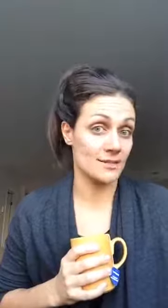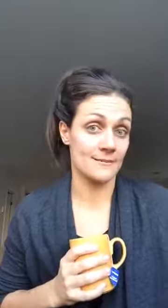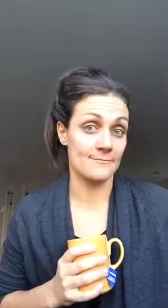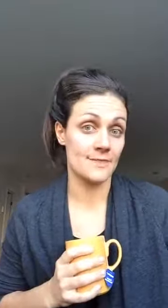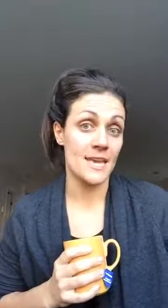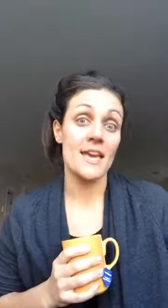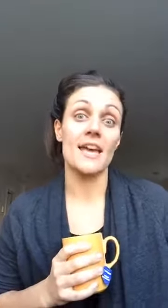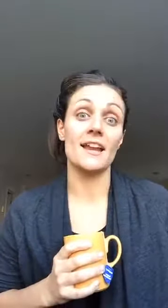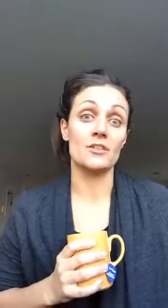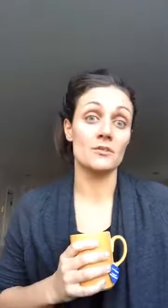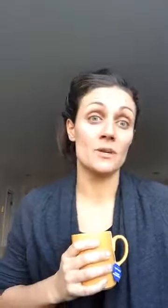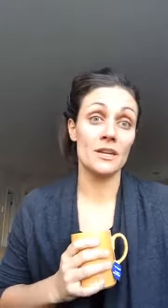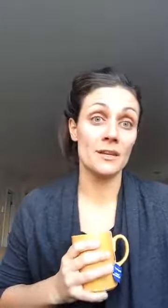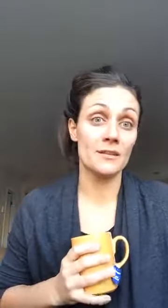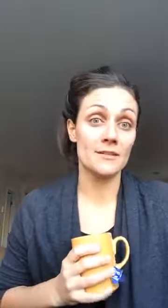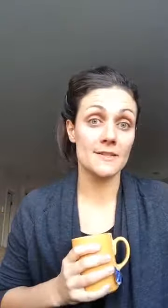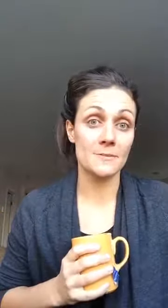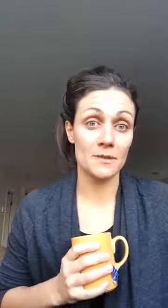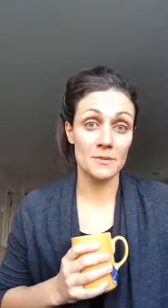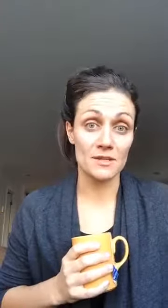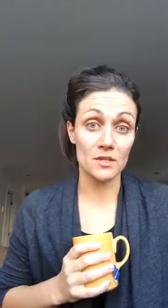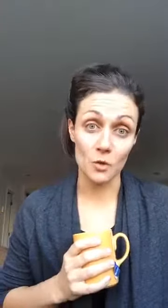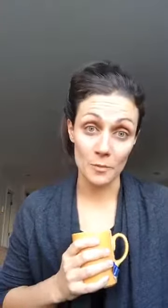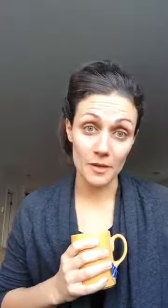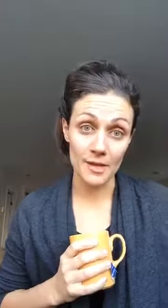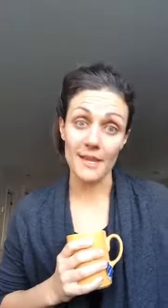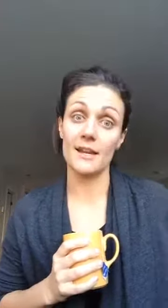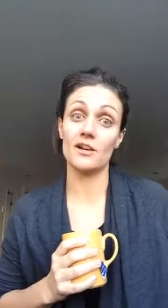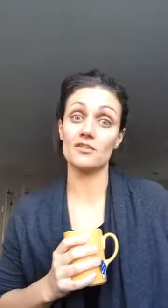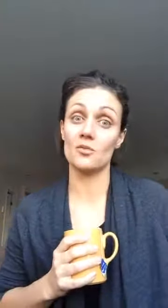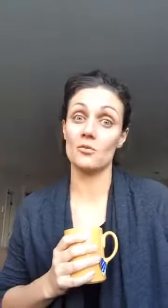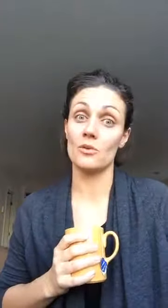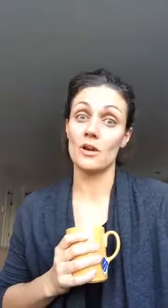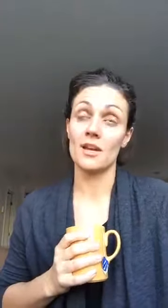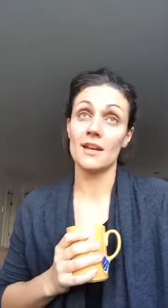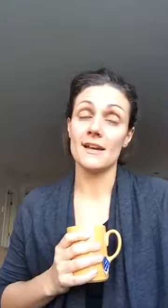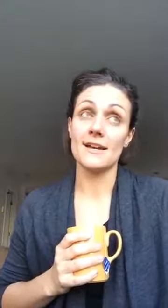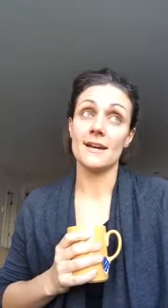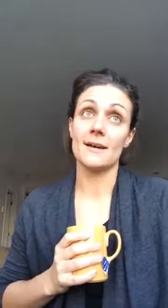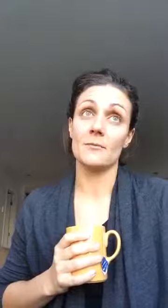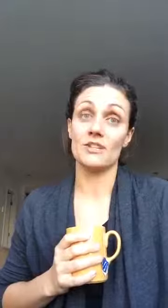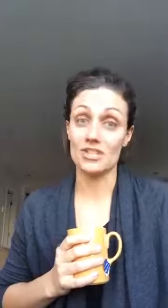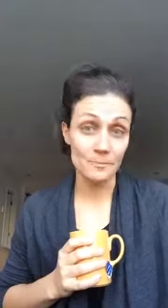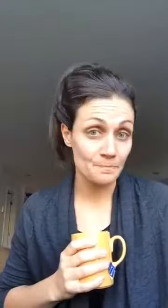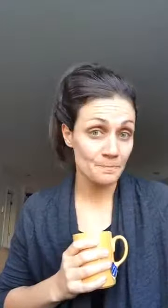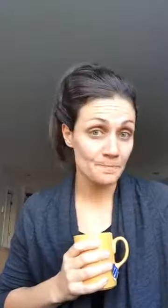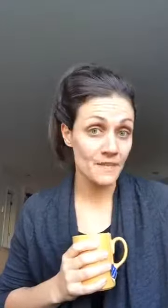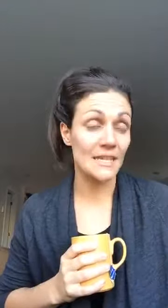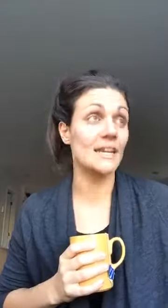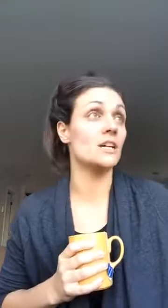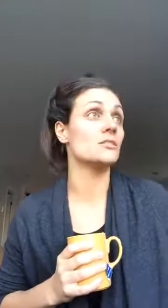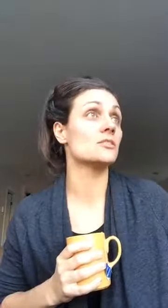and i also made split pea soup and i also uh went to the gym and i also